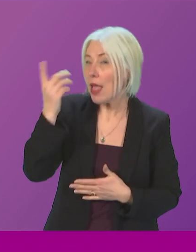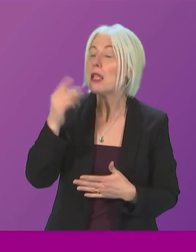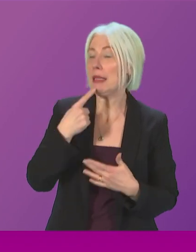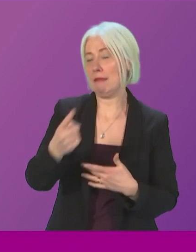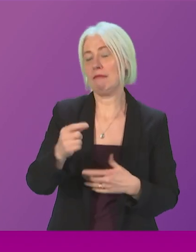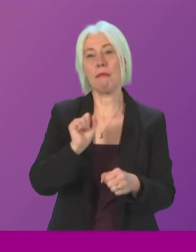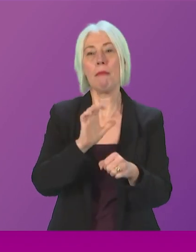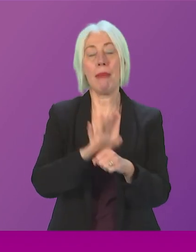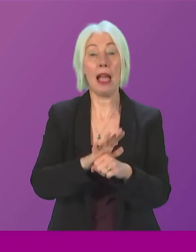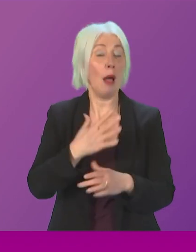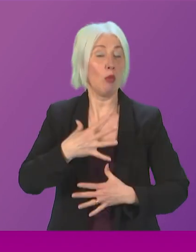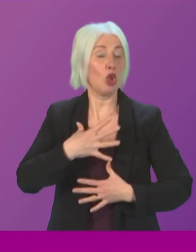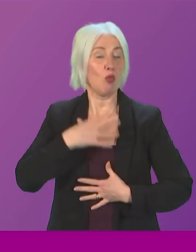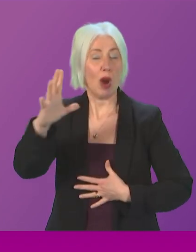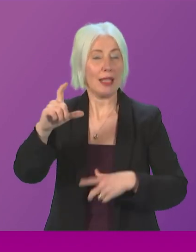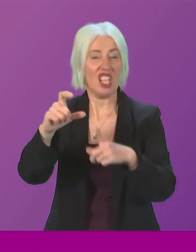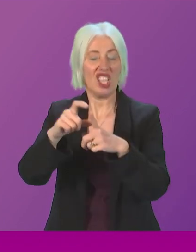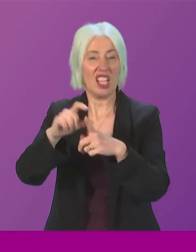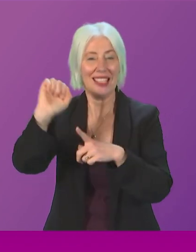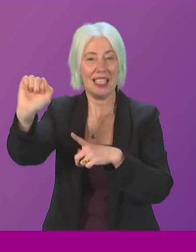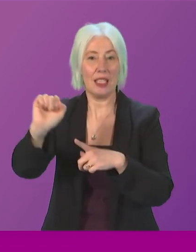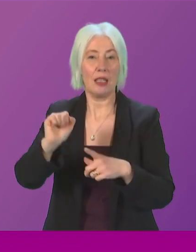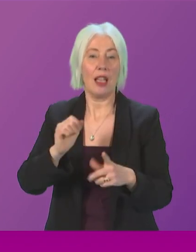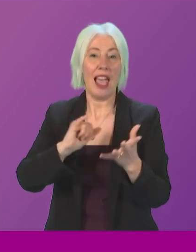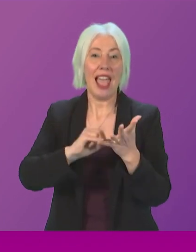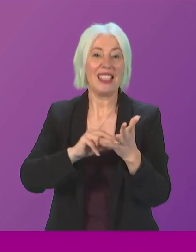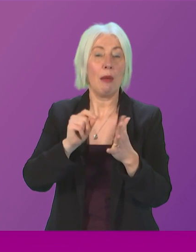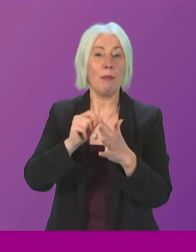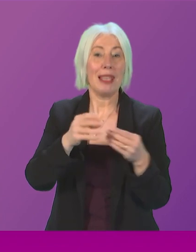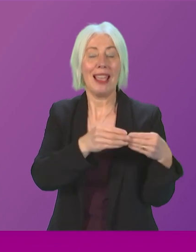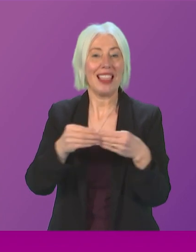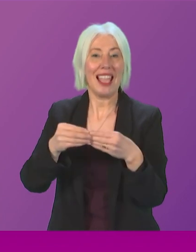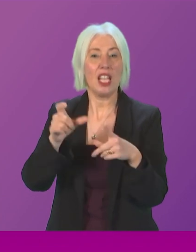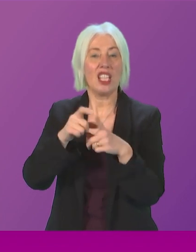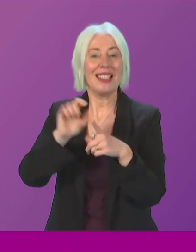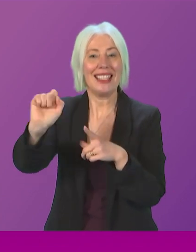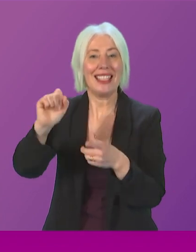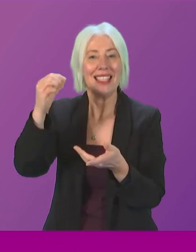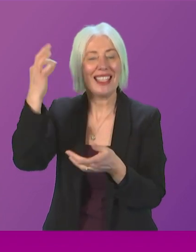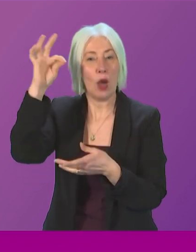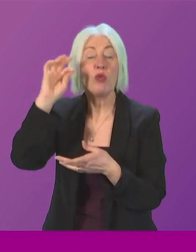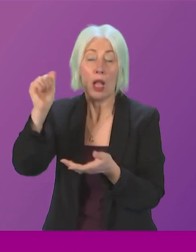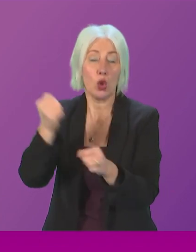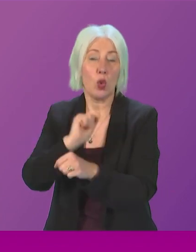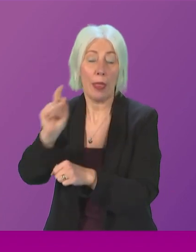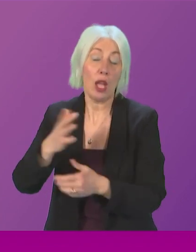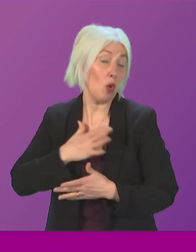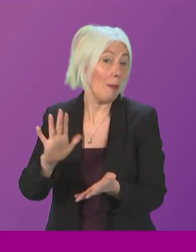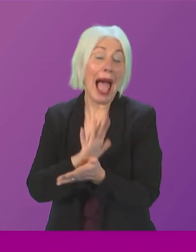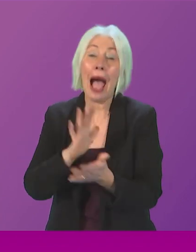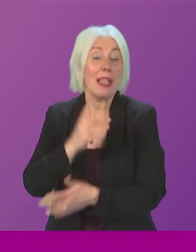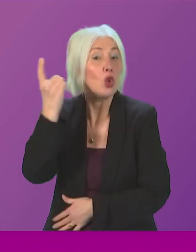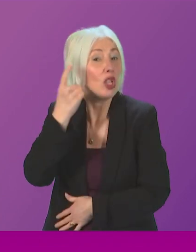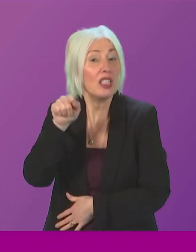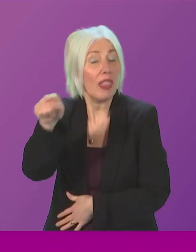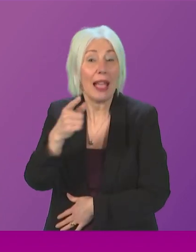for a ban but I'm not surprised to see Dundee City Council SNP led Dundee City Council of course leading the way in this regard so I'm more than happy to consider the